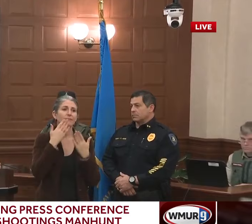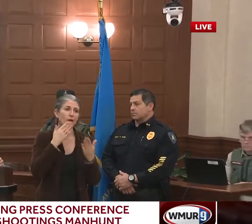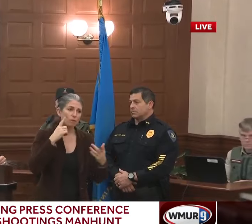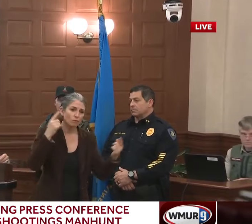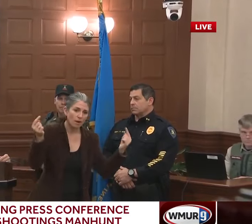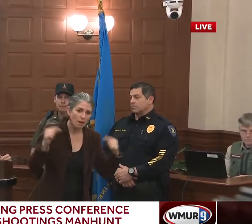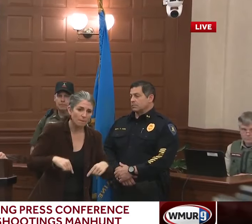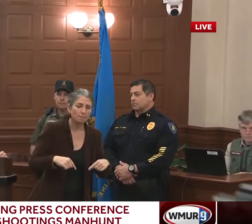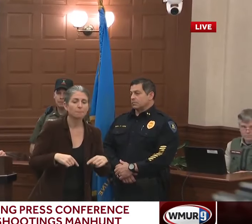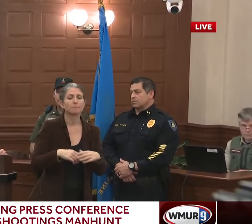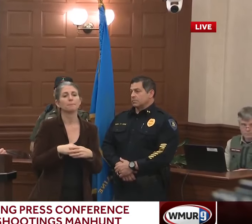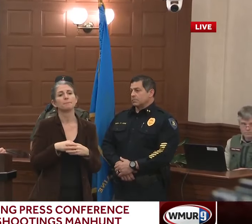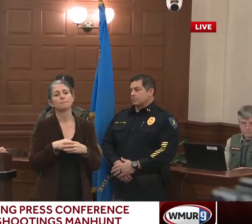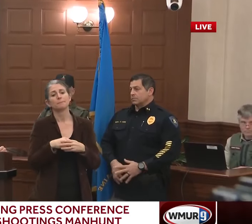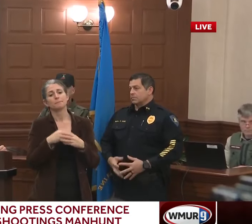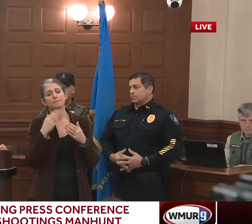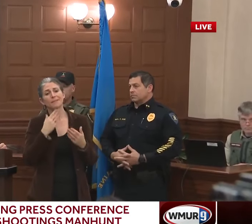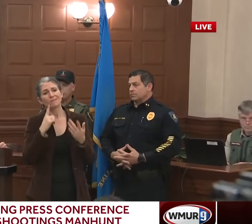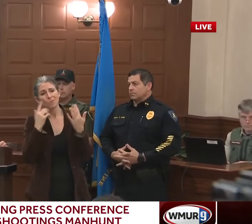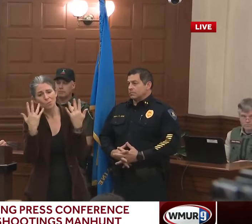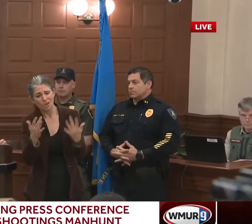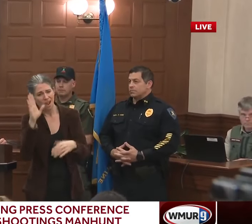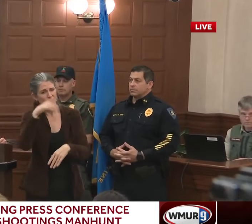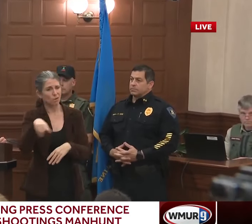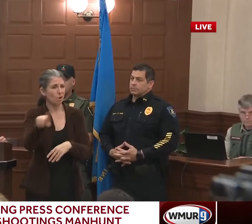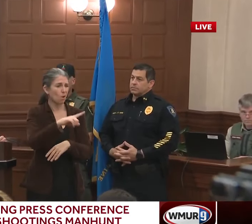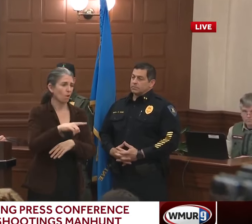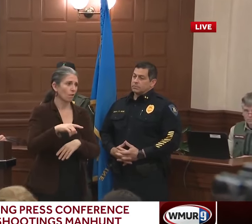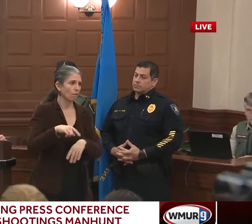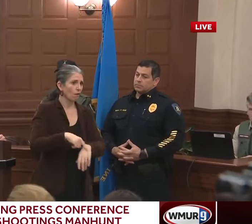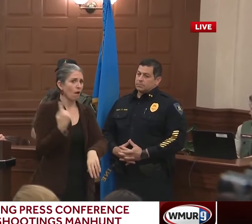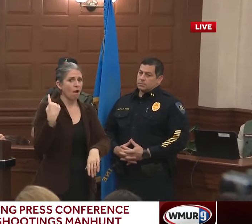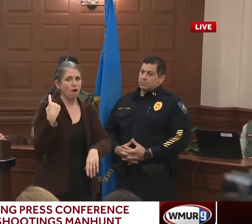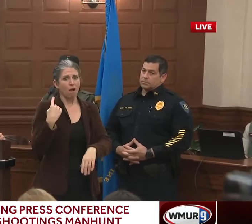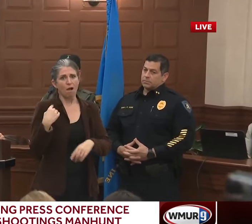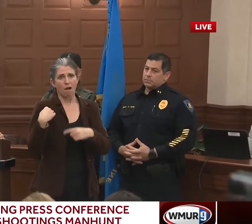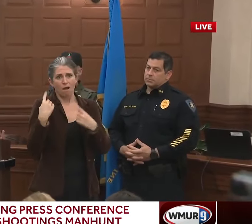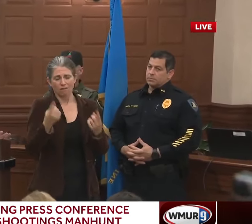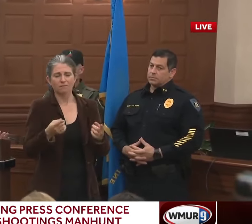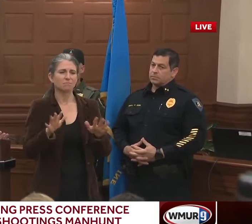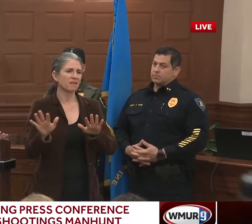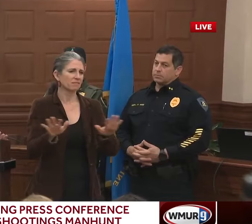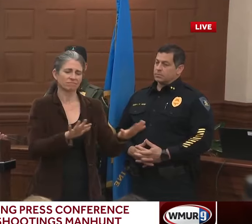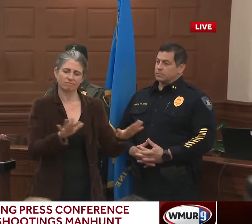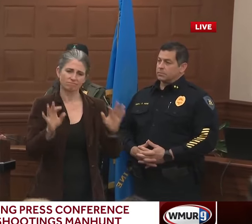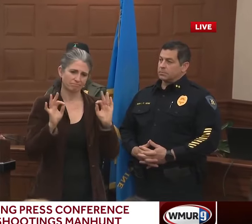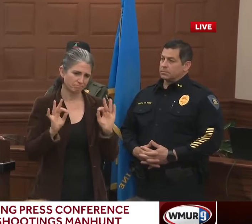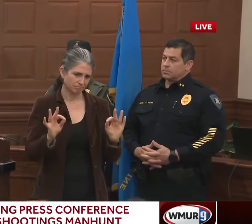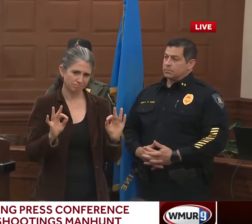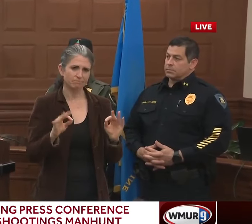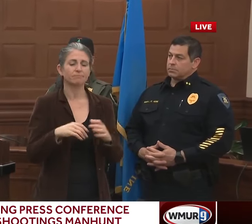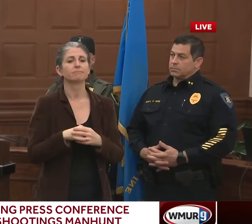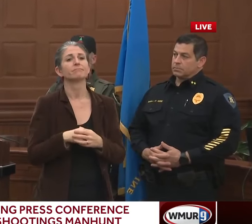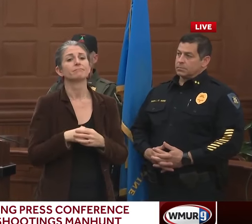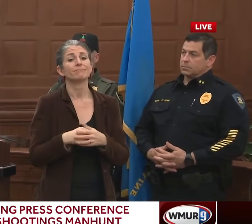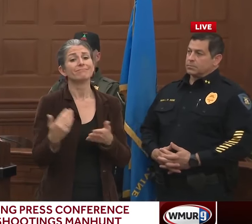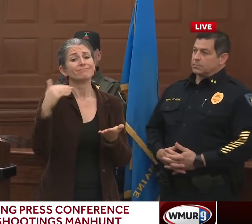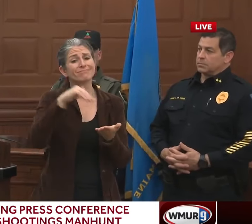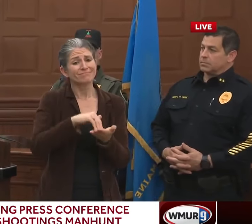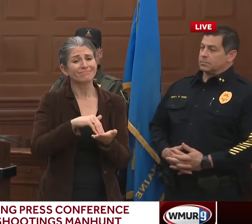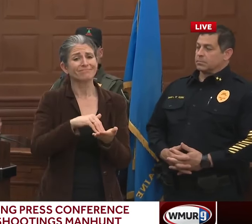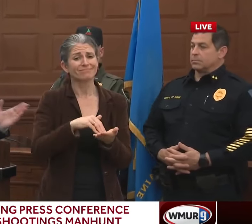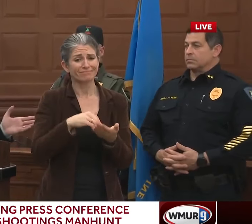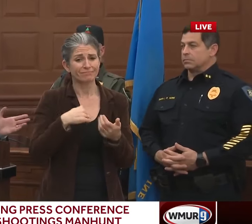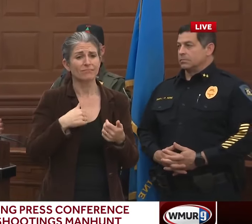know you have long days and long nights, so that piece, you were going to be around anyway, I'm sure. But I am, again, happy to try to take some questions and